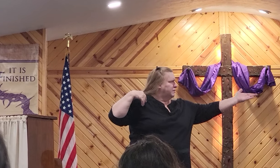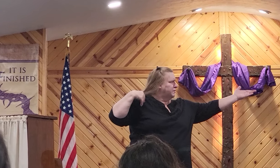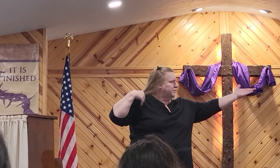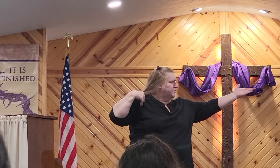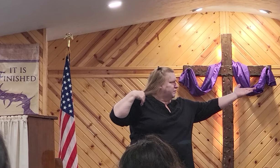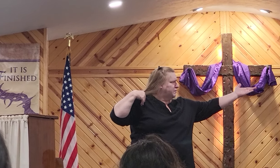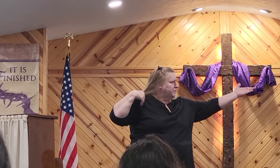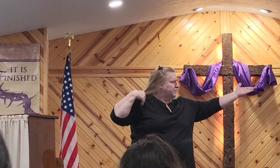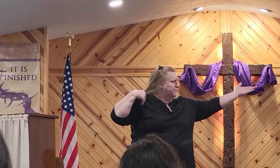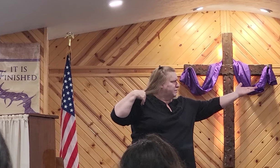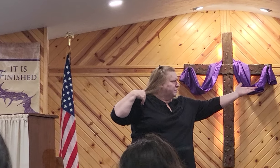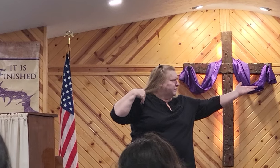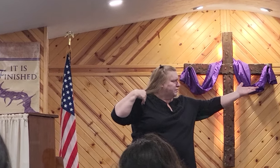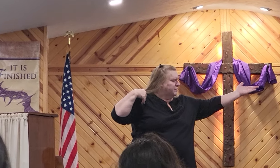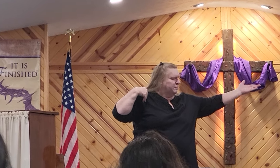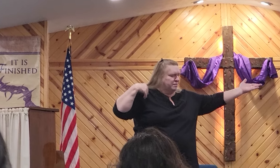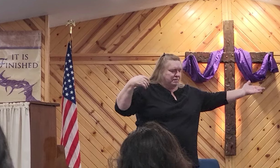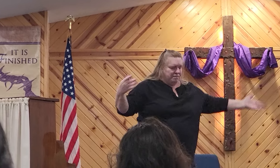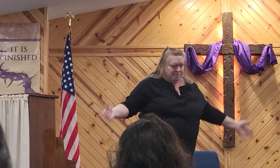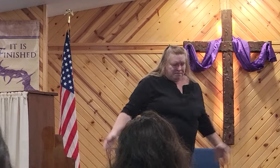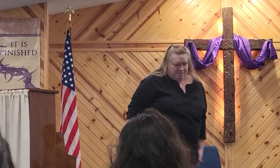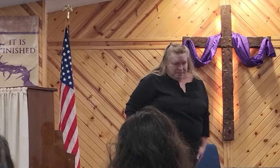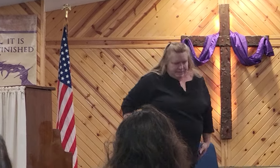Amen. Amen. Amen. To